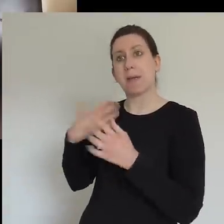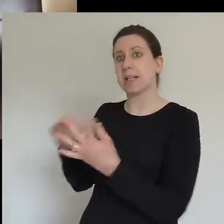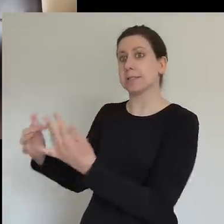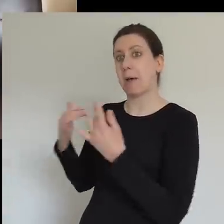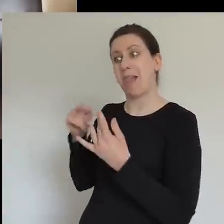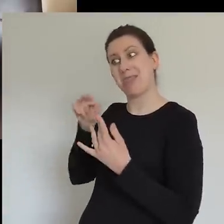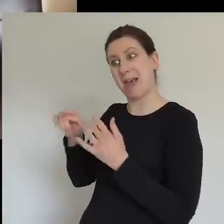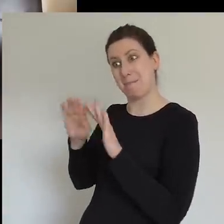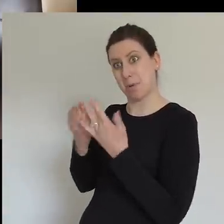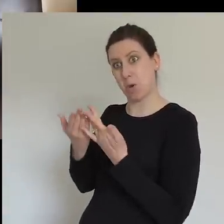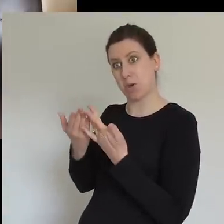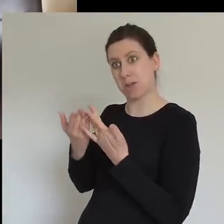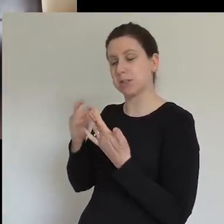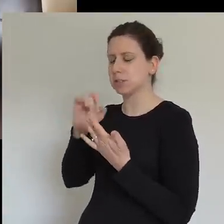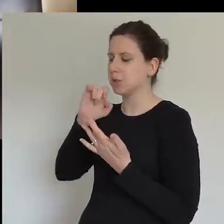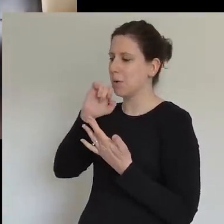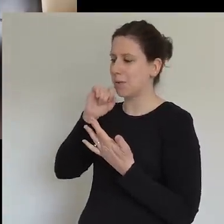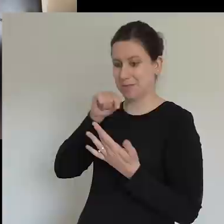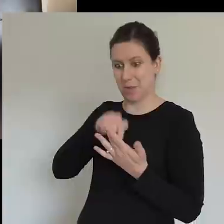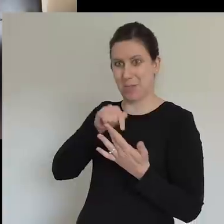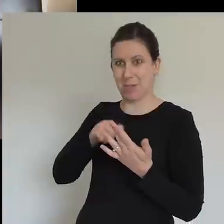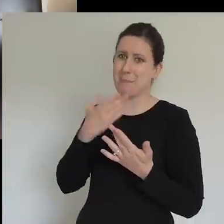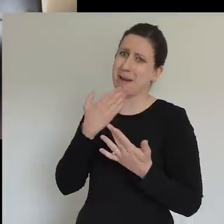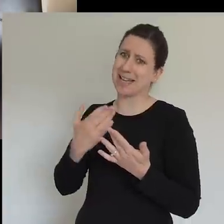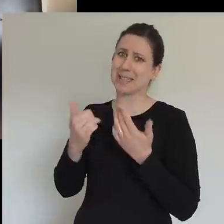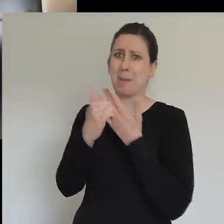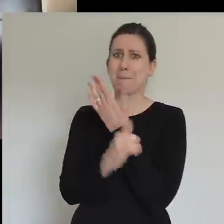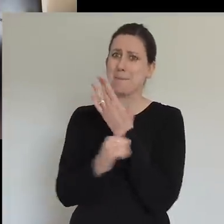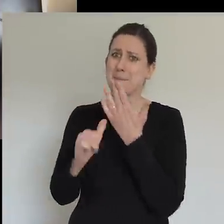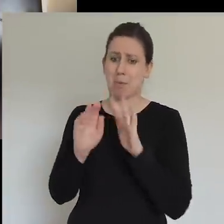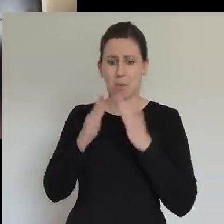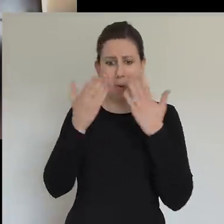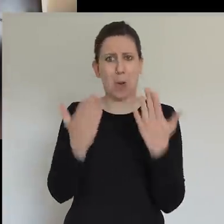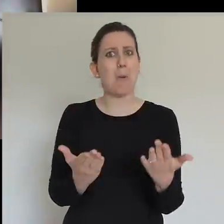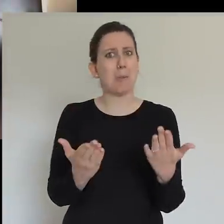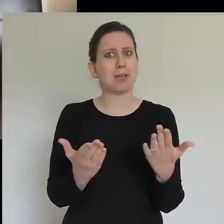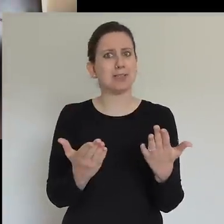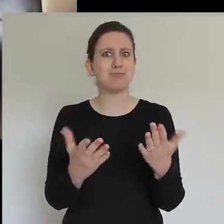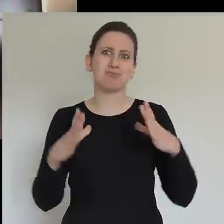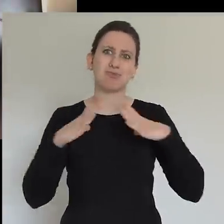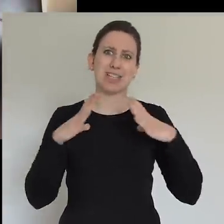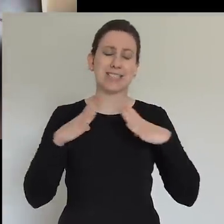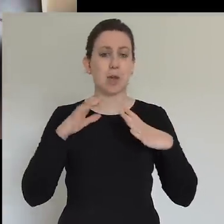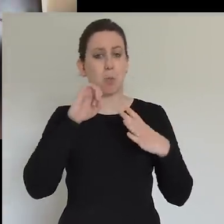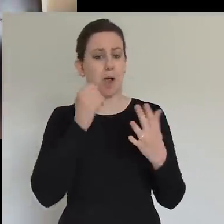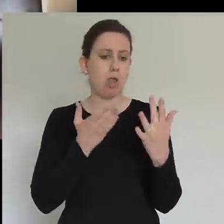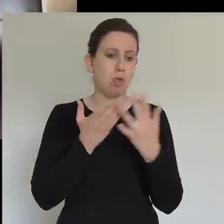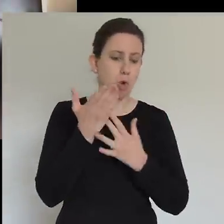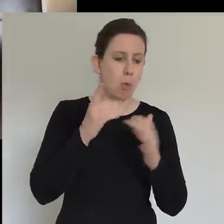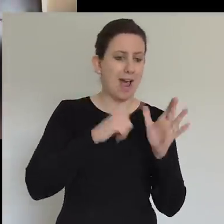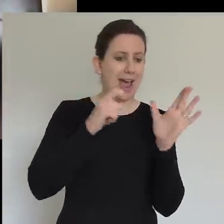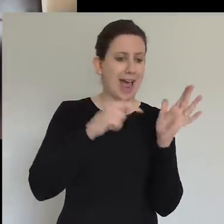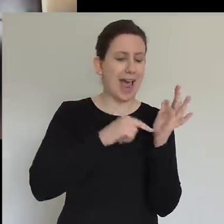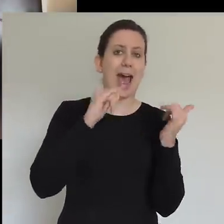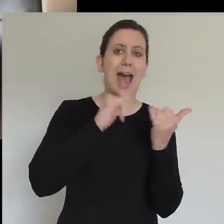open in front of you, we're going to be looking at Acts chapter 2 and Acts chapter 4. We're going to be talking about unleashed